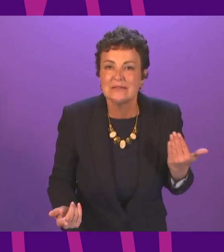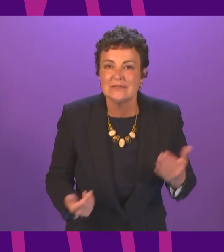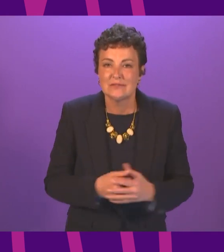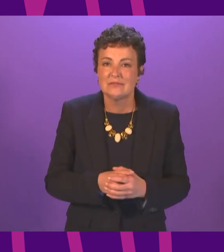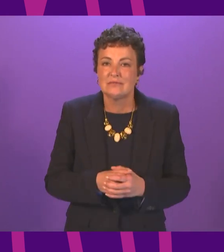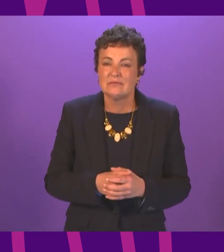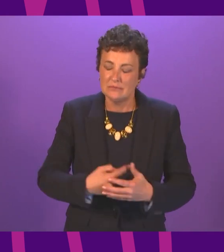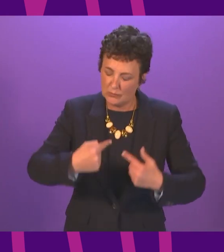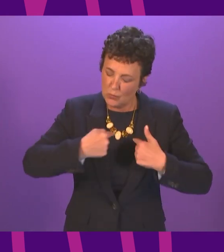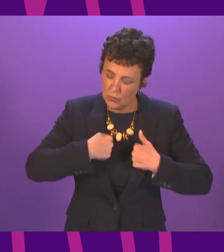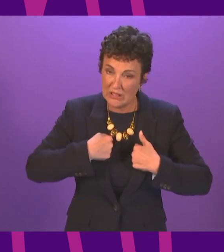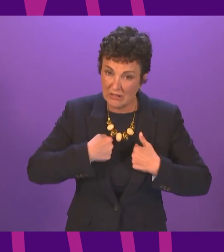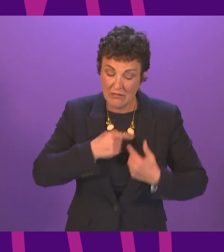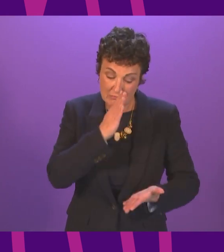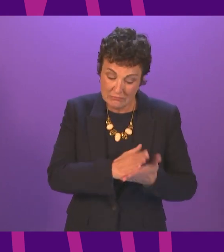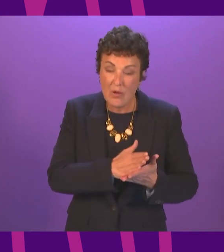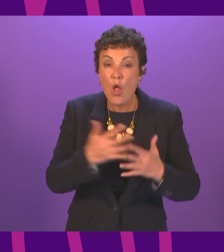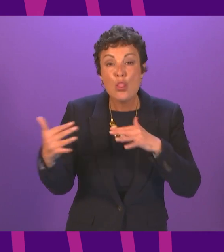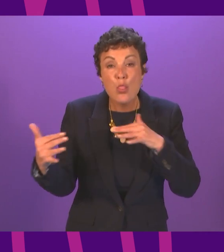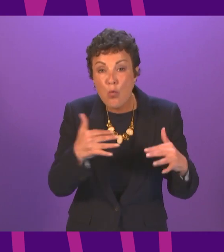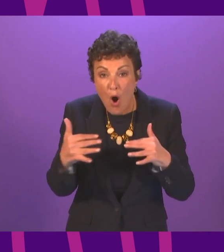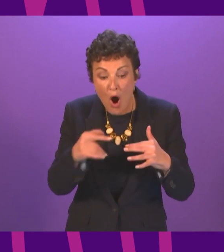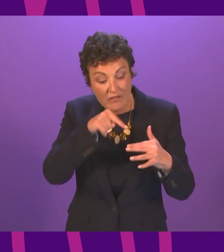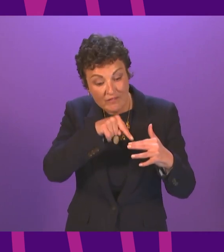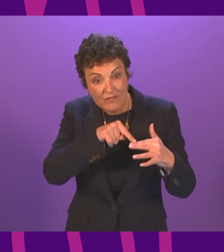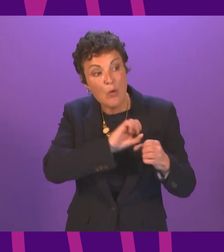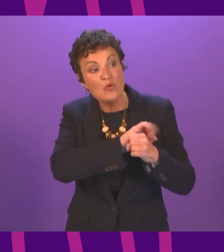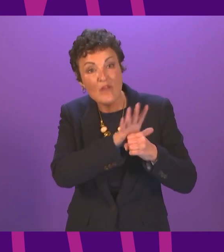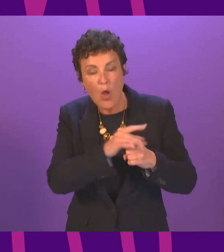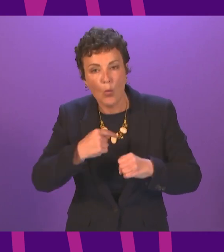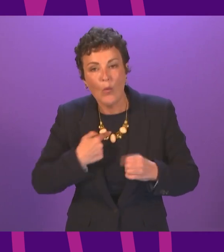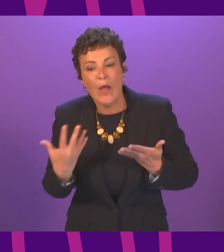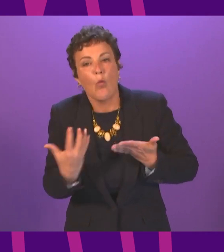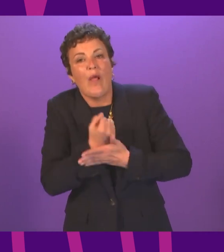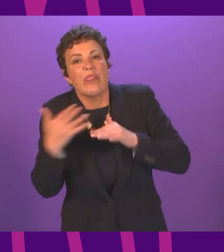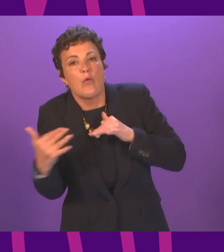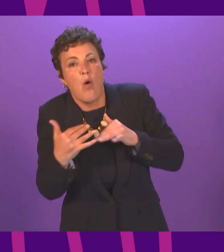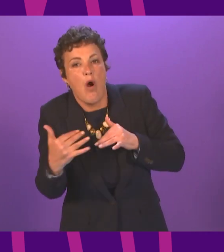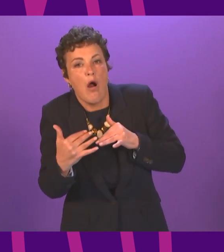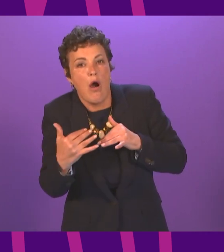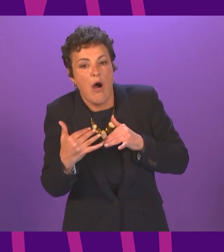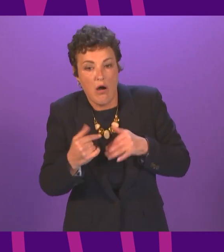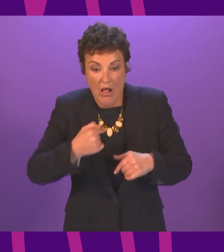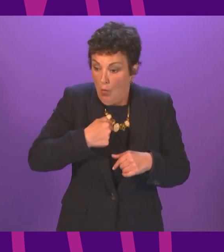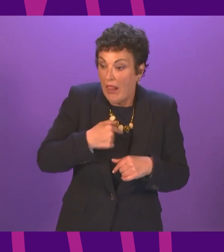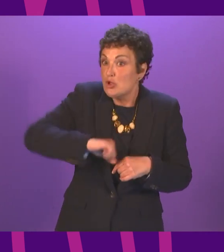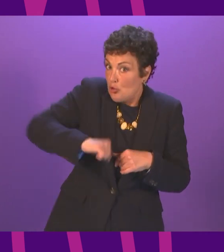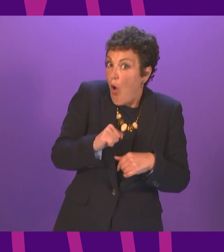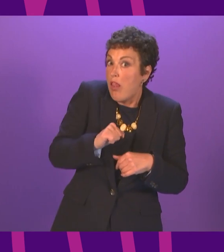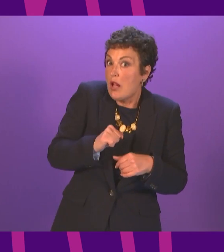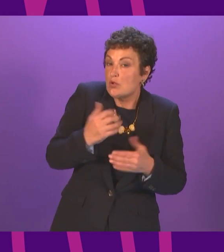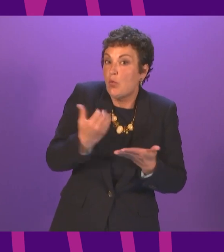are winning the war against this virus at least in our own little corner of the world